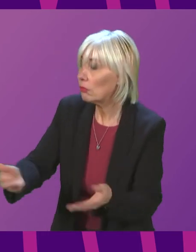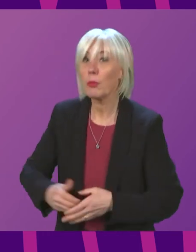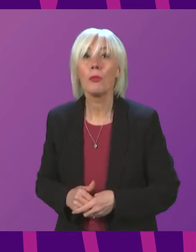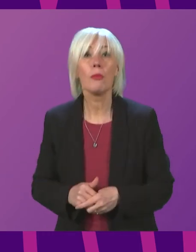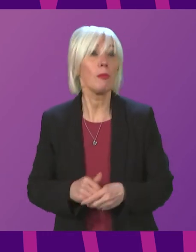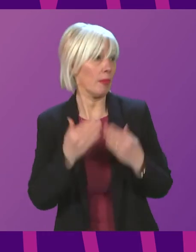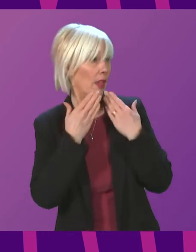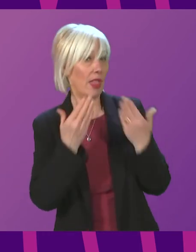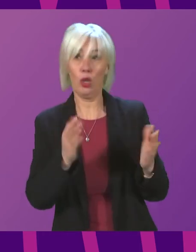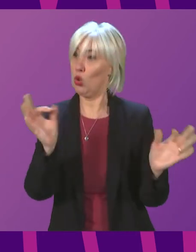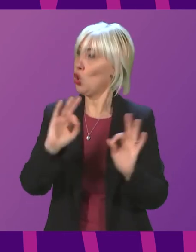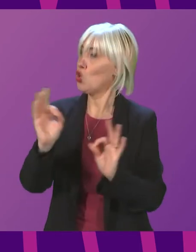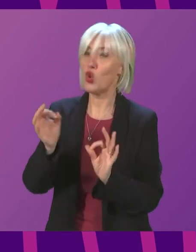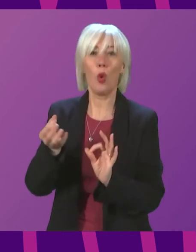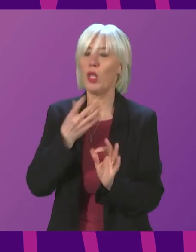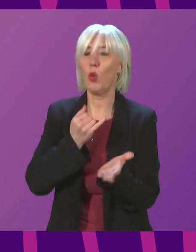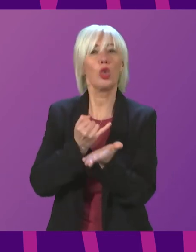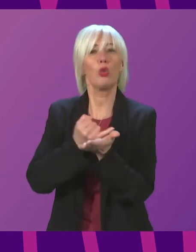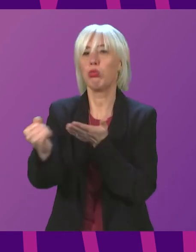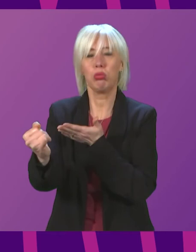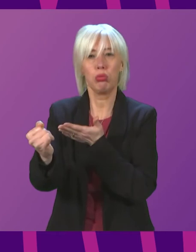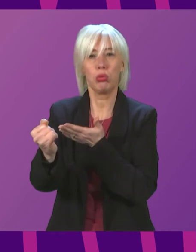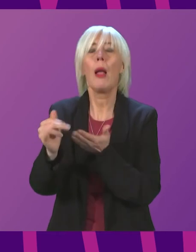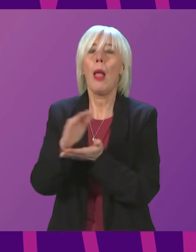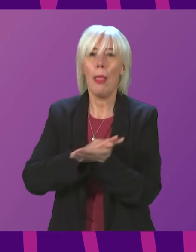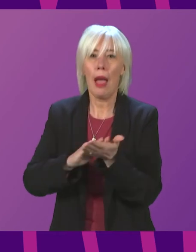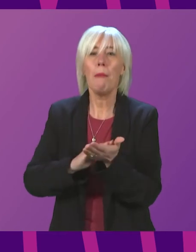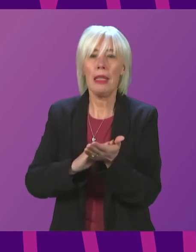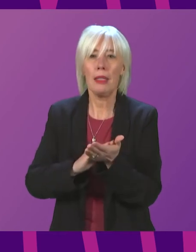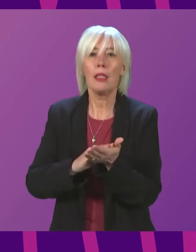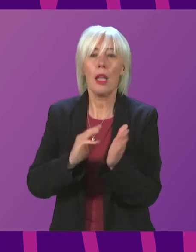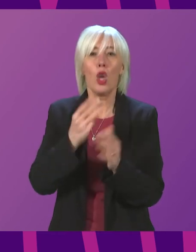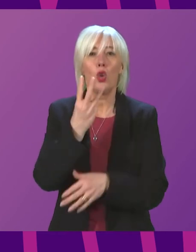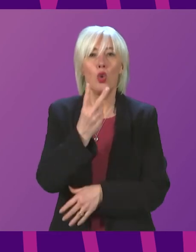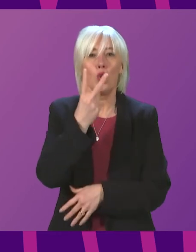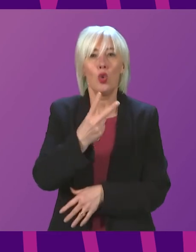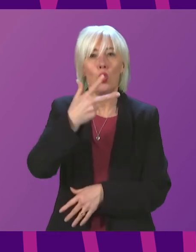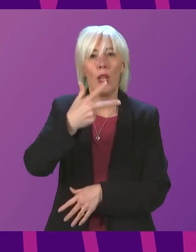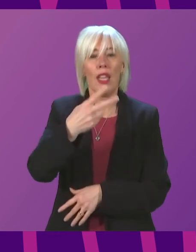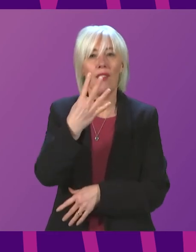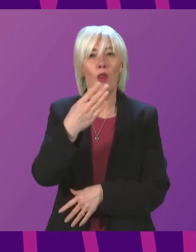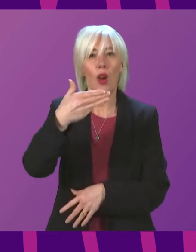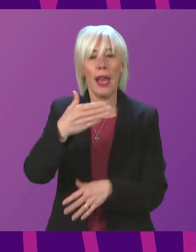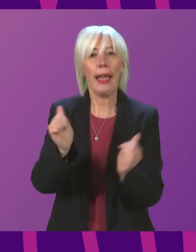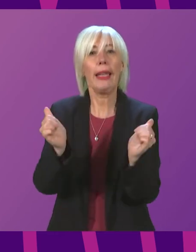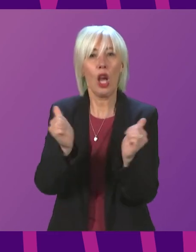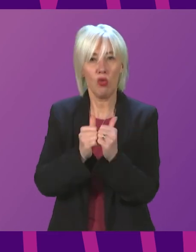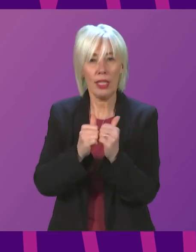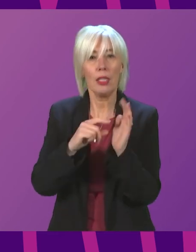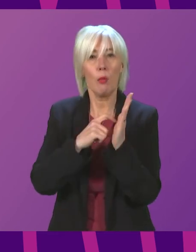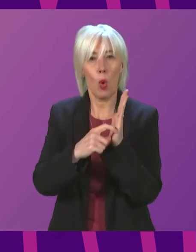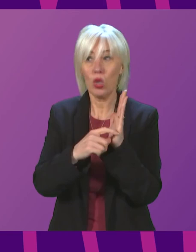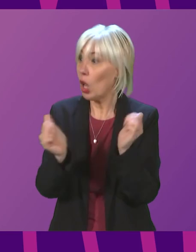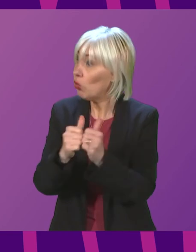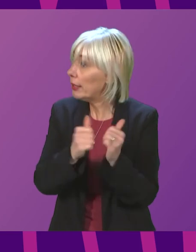Thank you, Minister. No member is asked to speak against the motion. Therefore, the question is that motion 2849 be agreed. Are we all agreed?